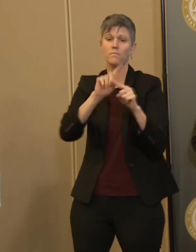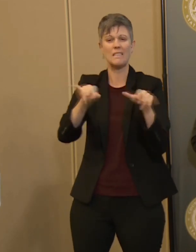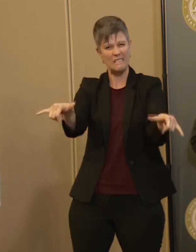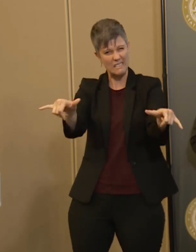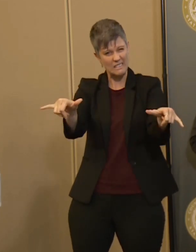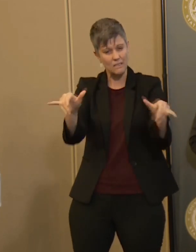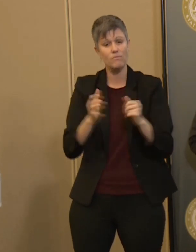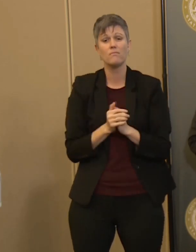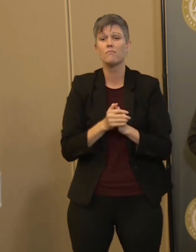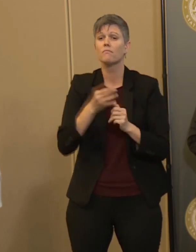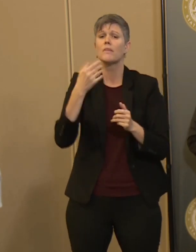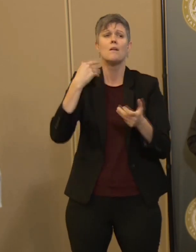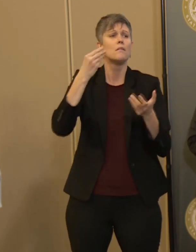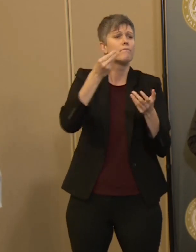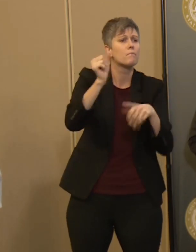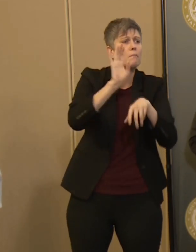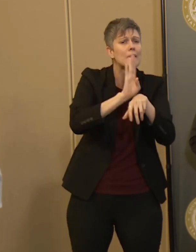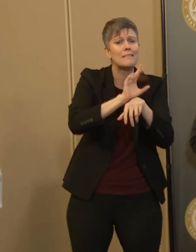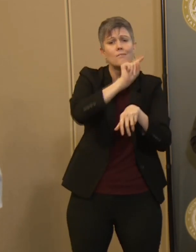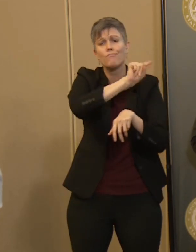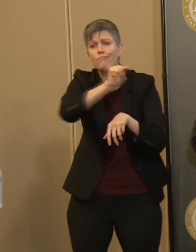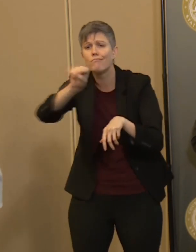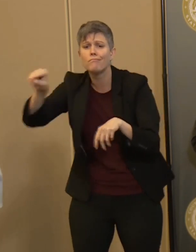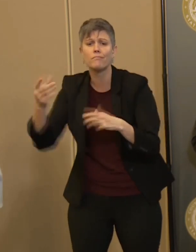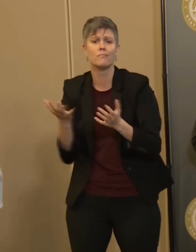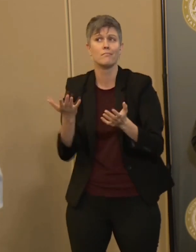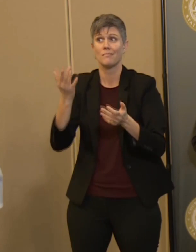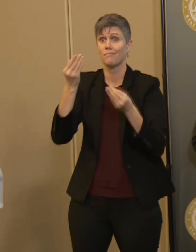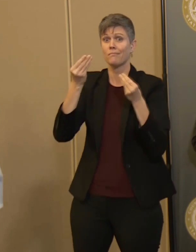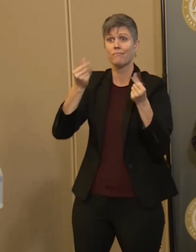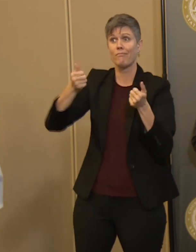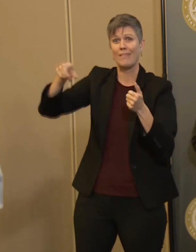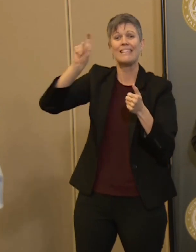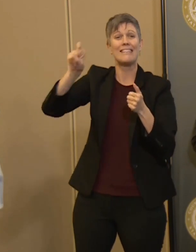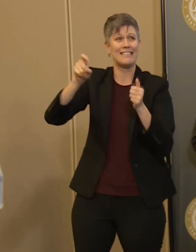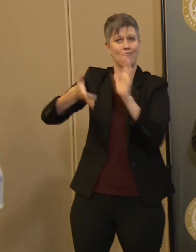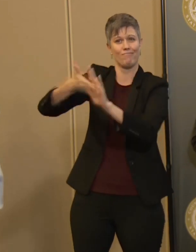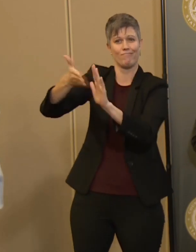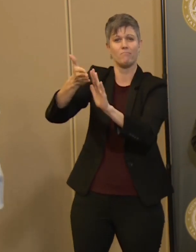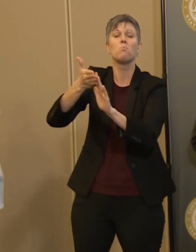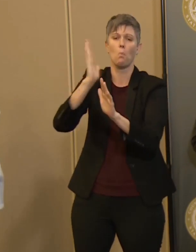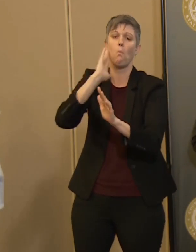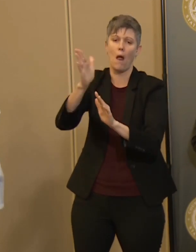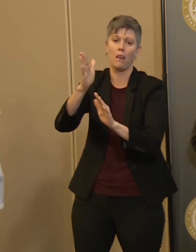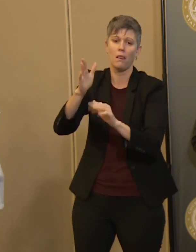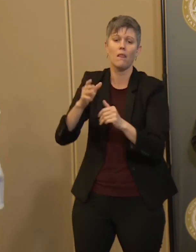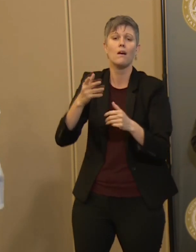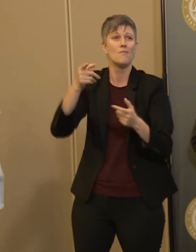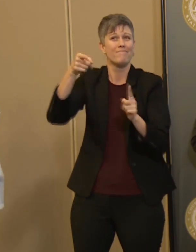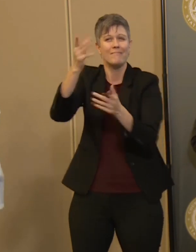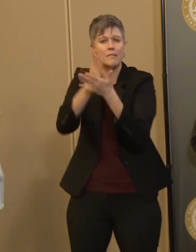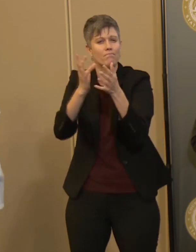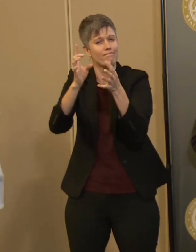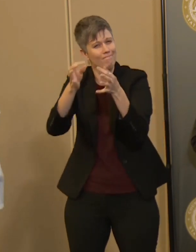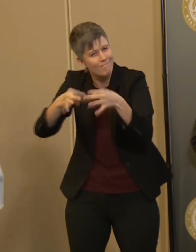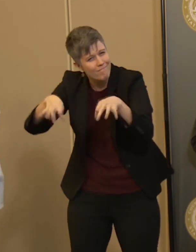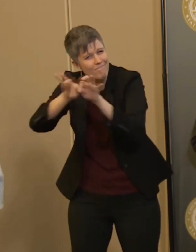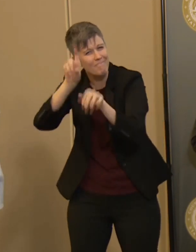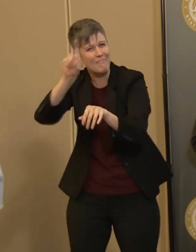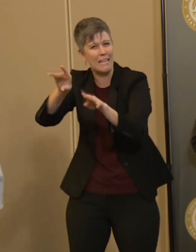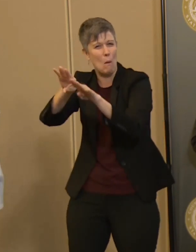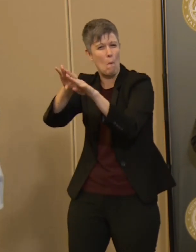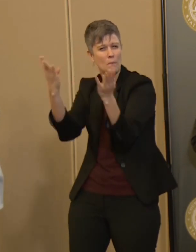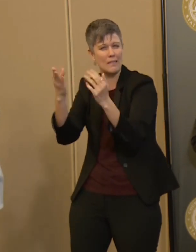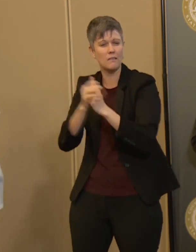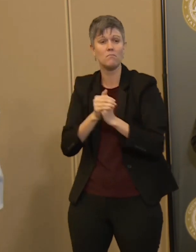industries and ways those industries could stay operating because they are essential. But if it is not